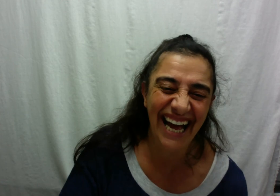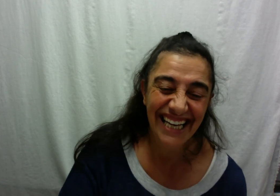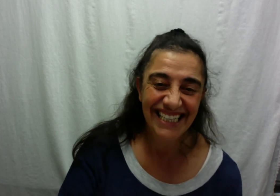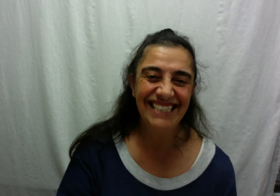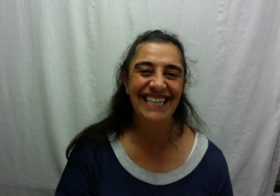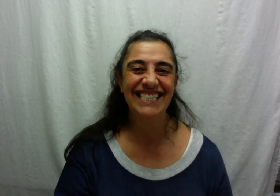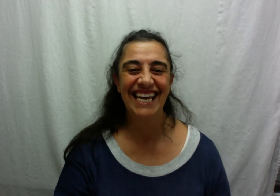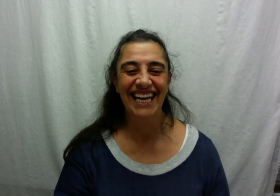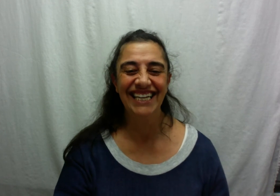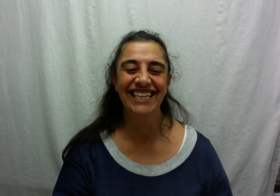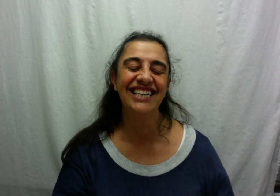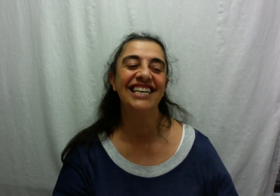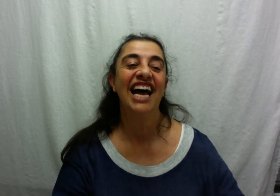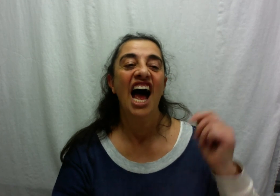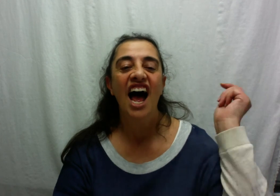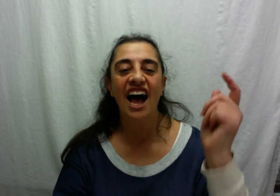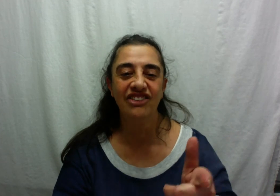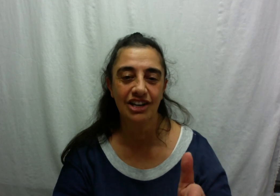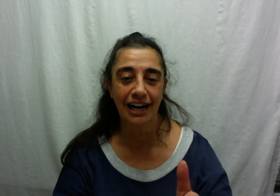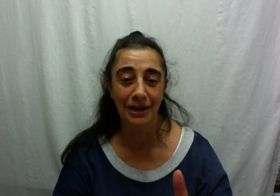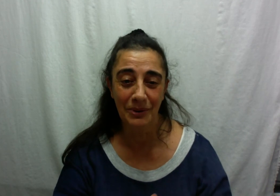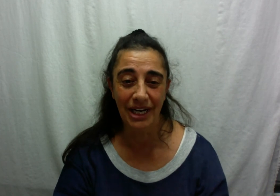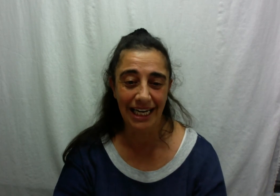did i scare you good have a great week